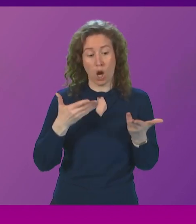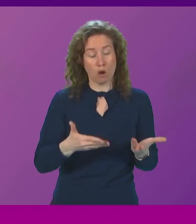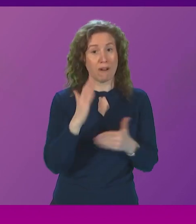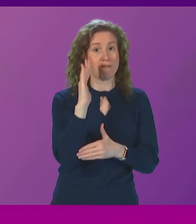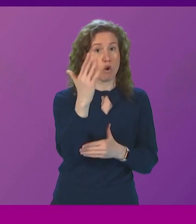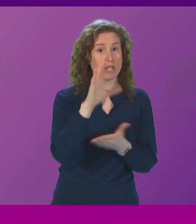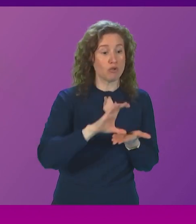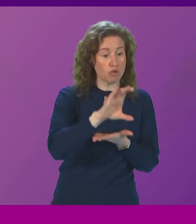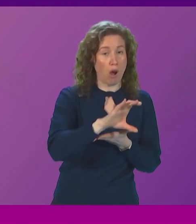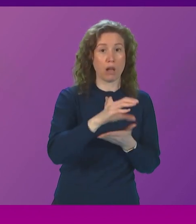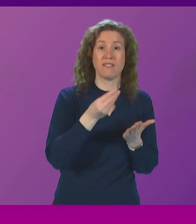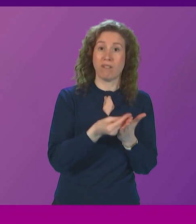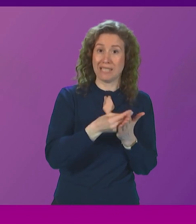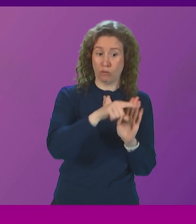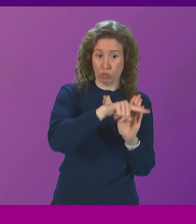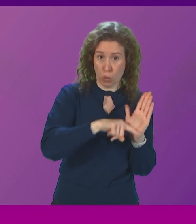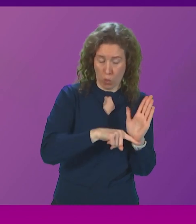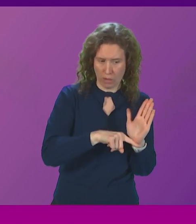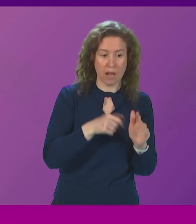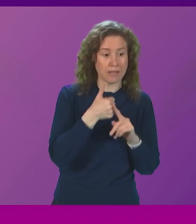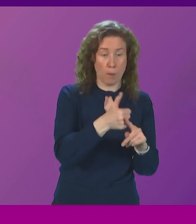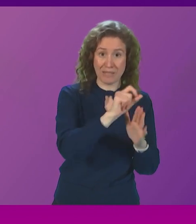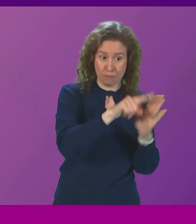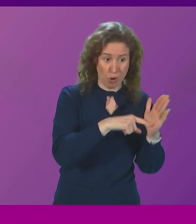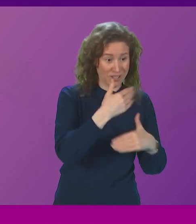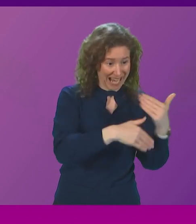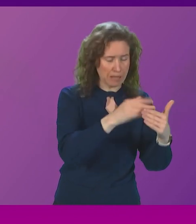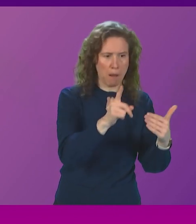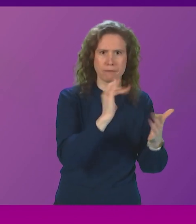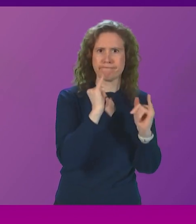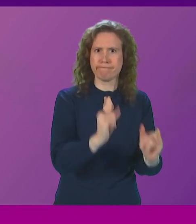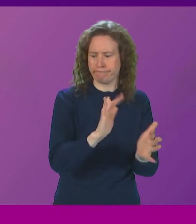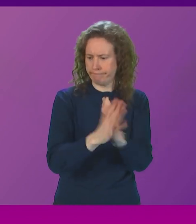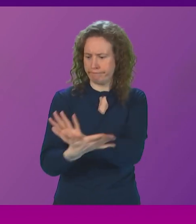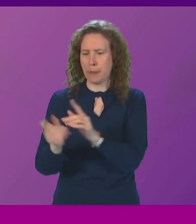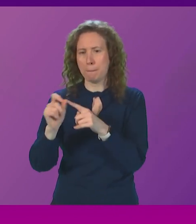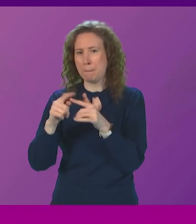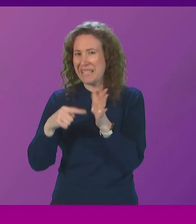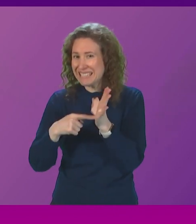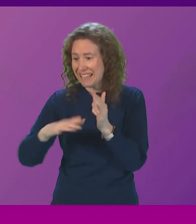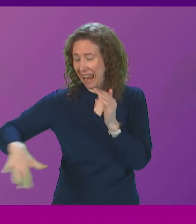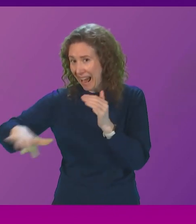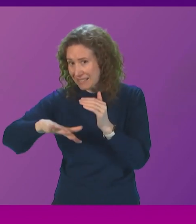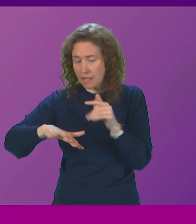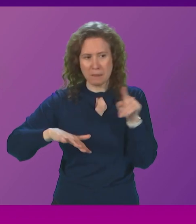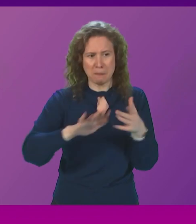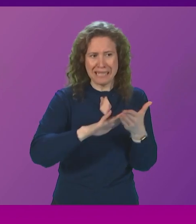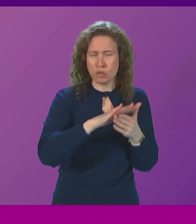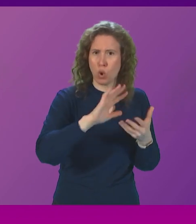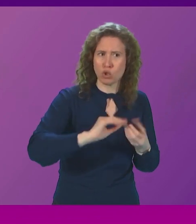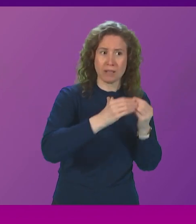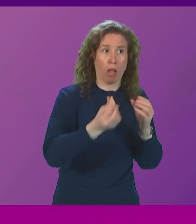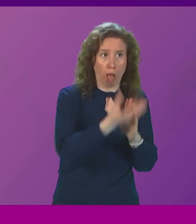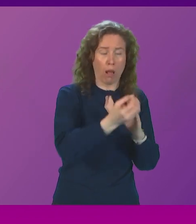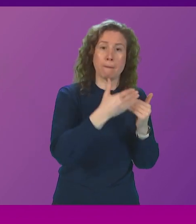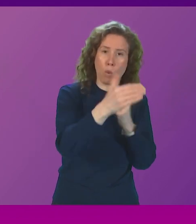forestry grant funding rules are supporting projects that are harmful to peatlands and which as a result generate more carbon dioxide than they